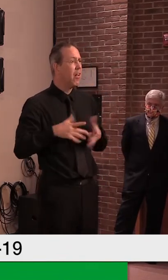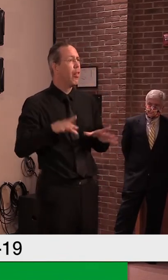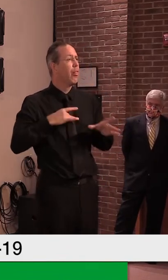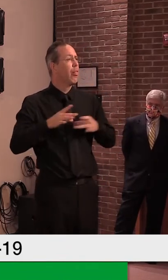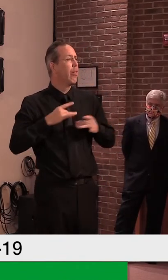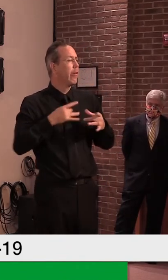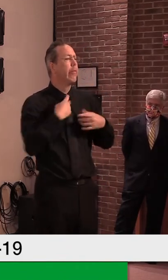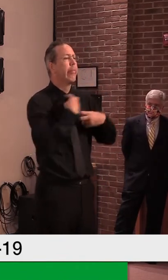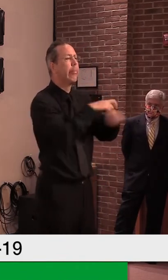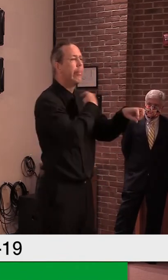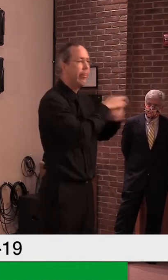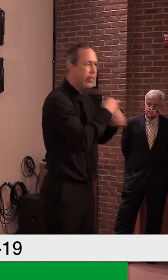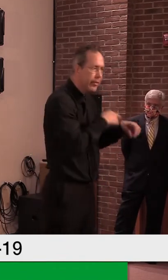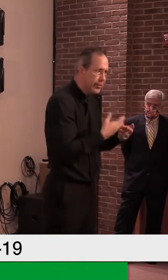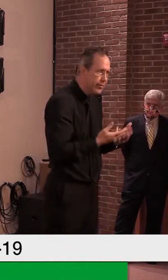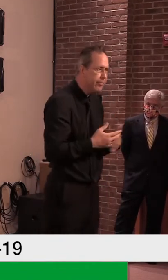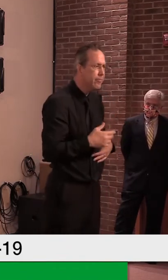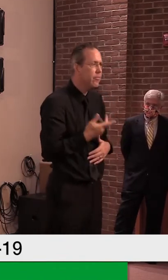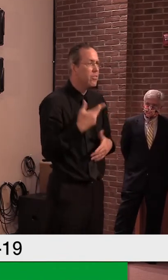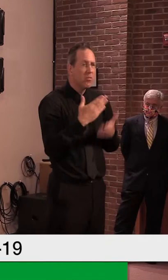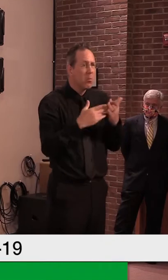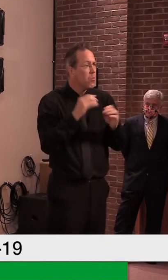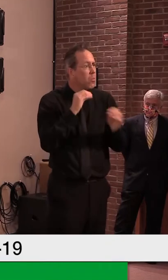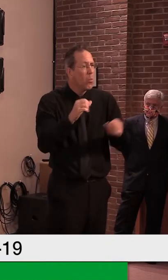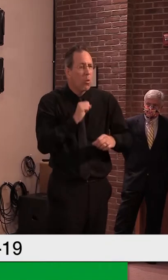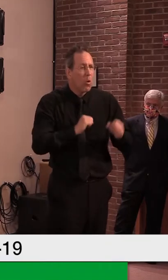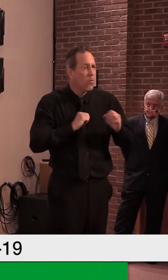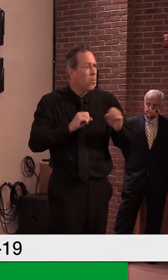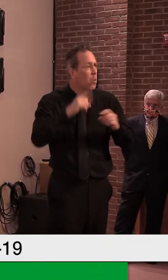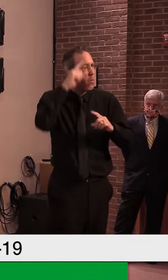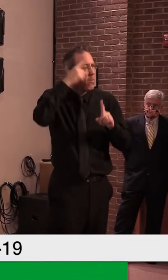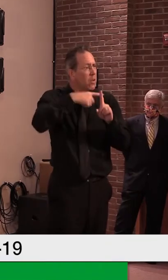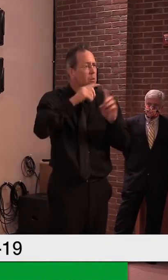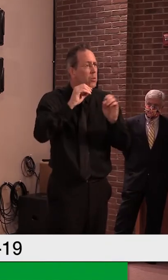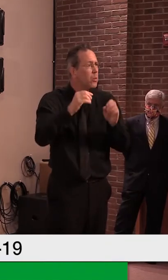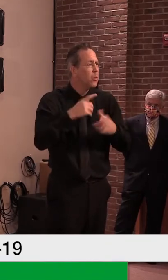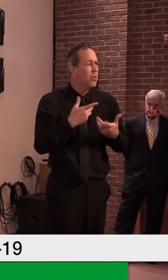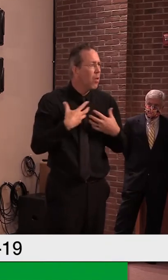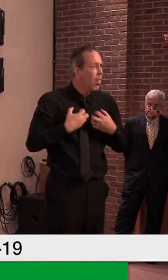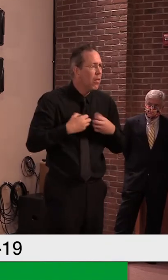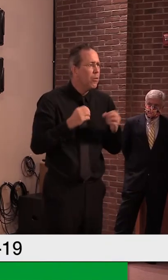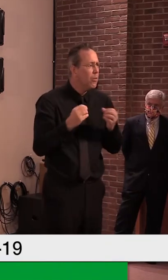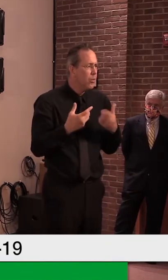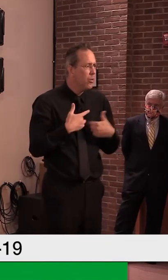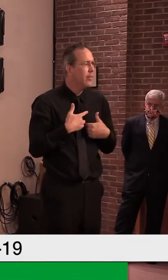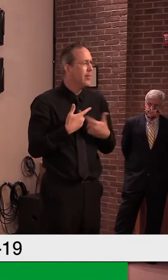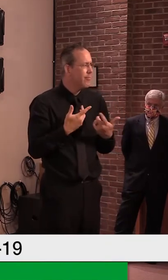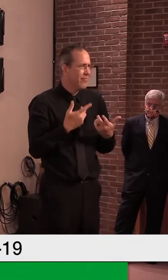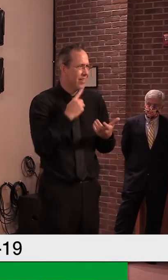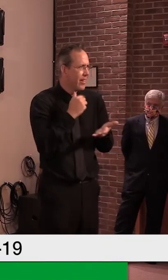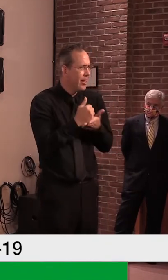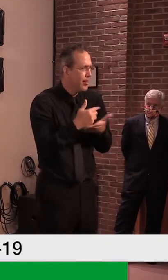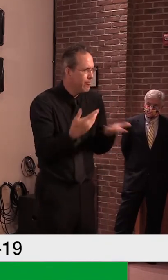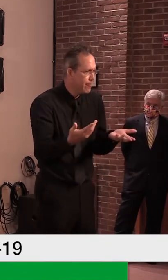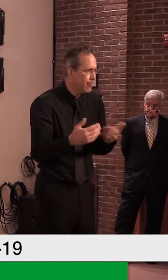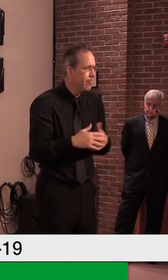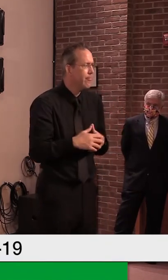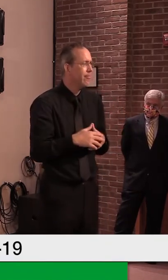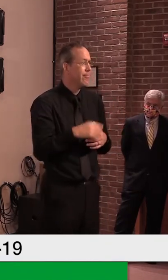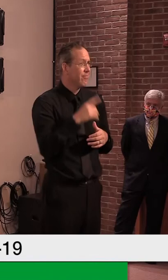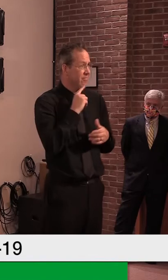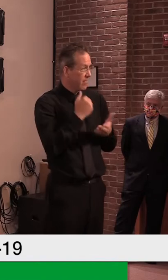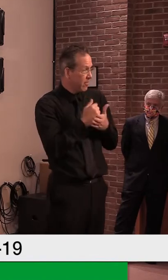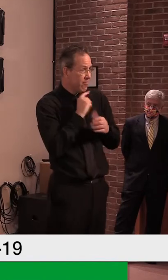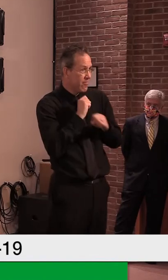testing protocols that could prevent that would be helpful, but it wouldn't prevent people from having positive, uh,